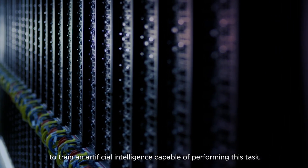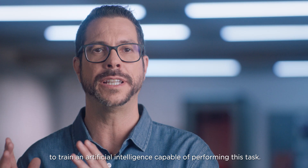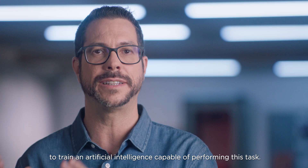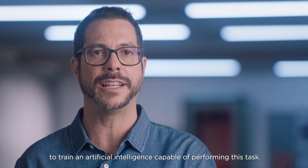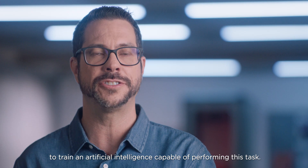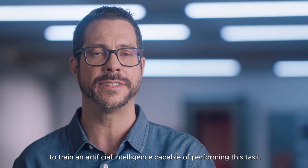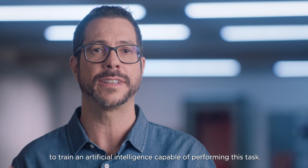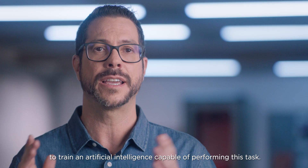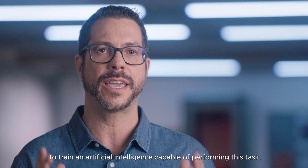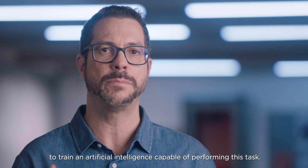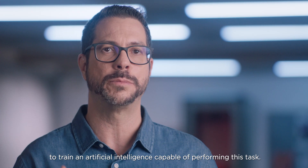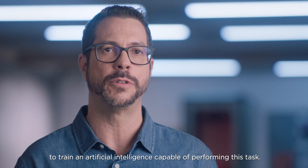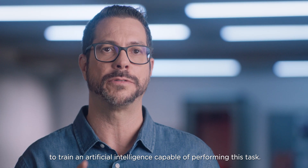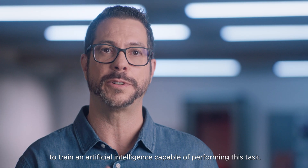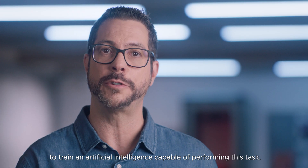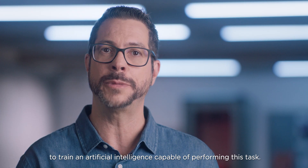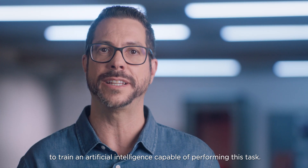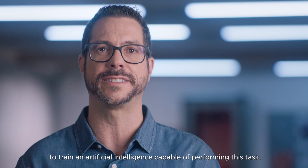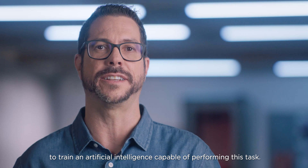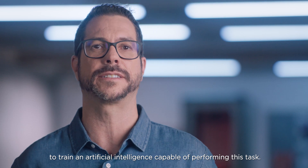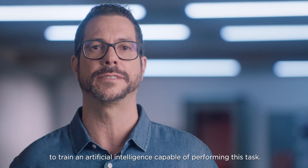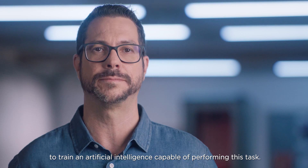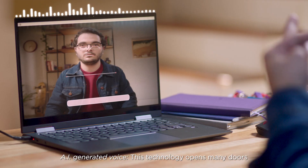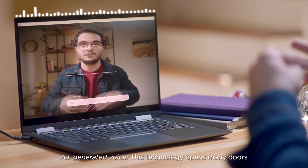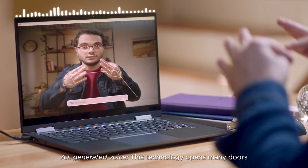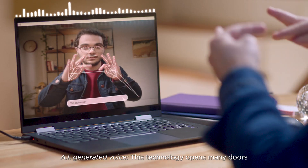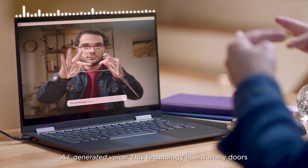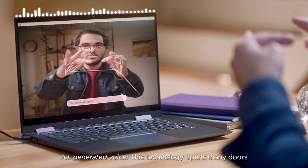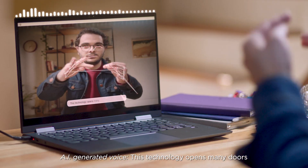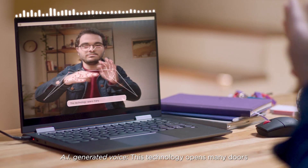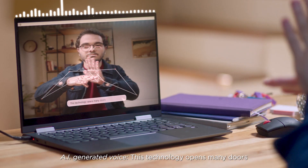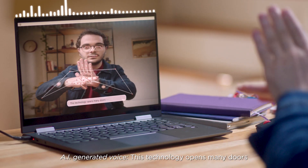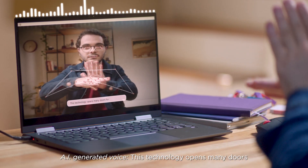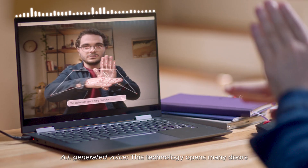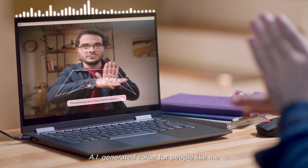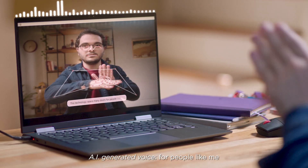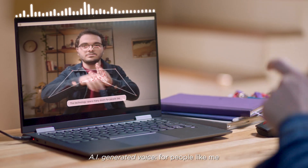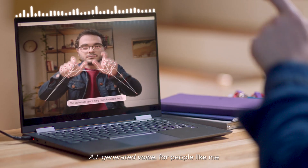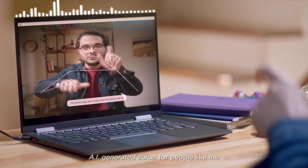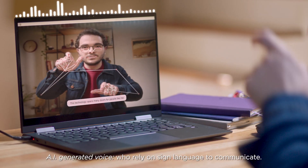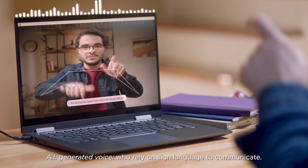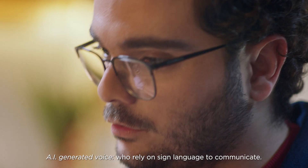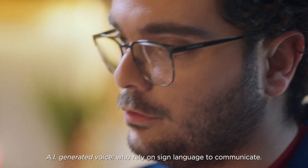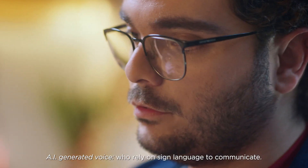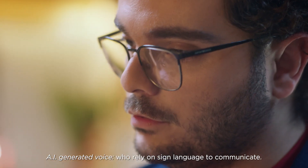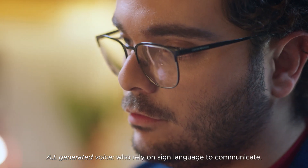intelligence capable of performing this task this technology opens many doors for people like me who rely on sign